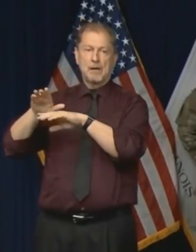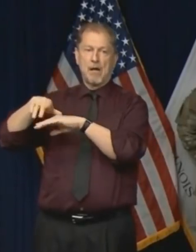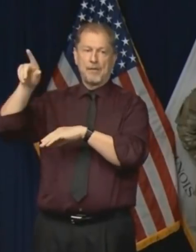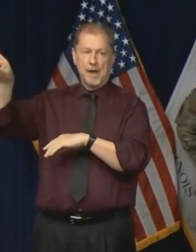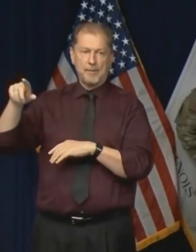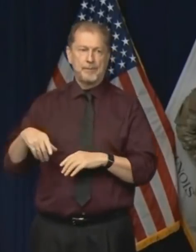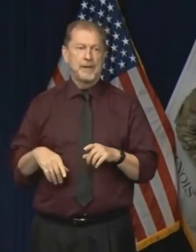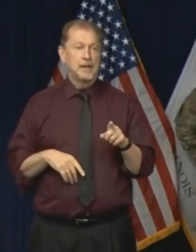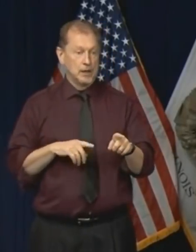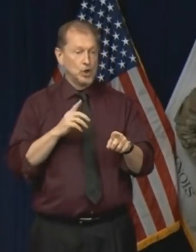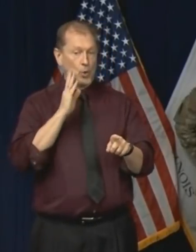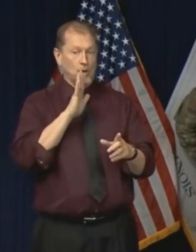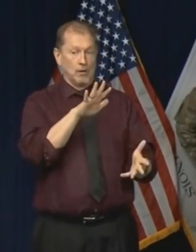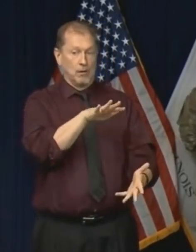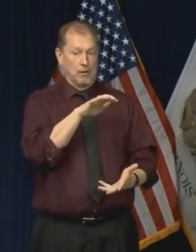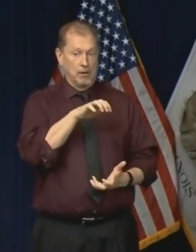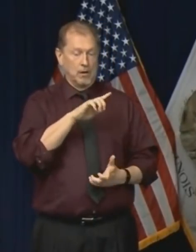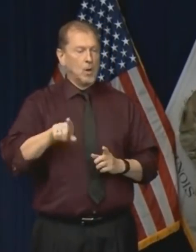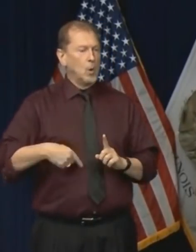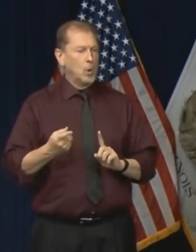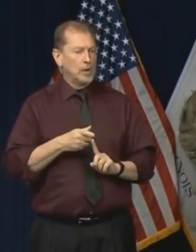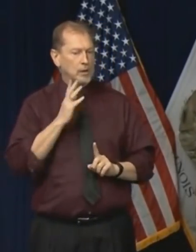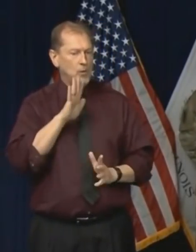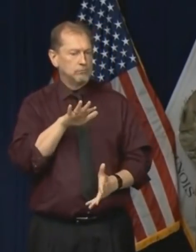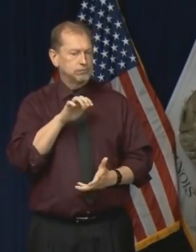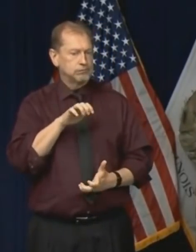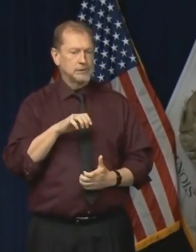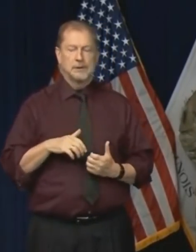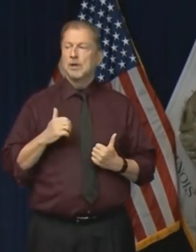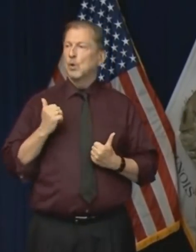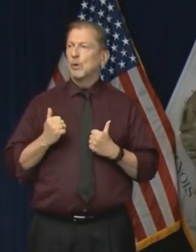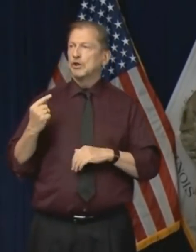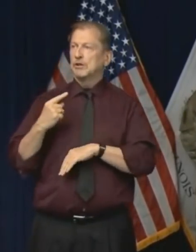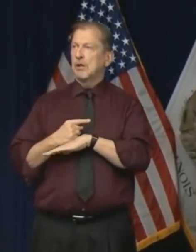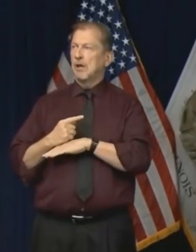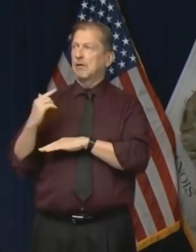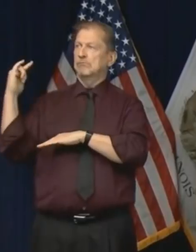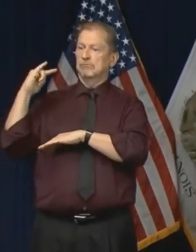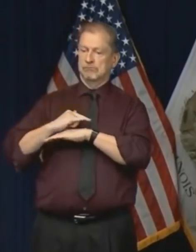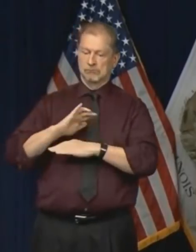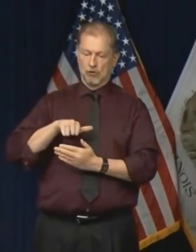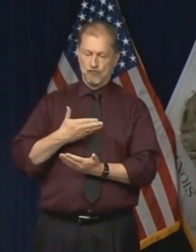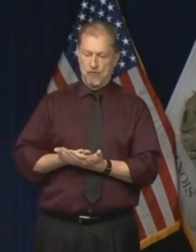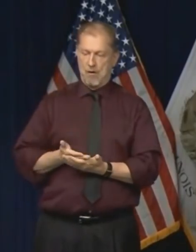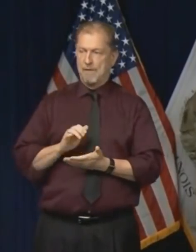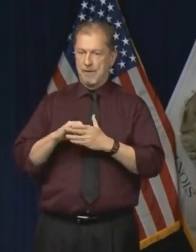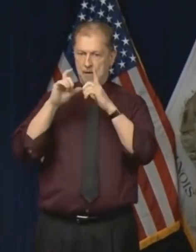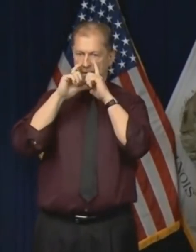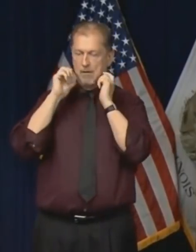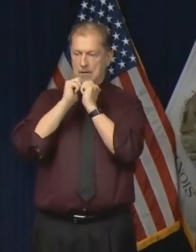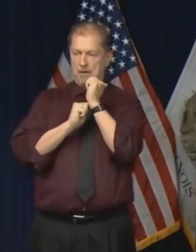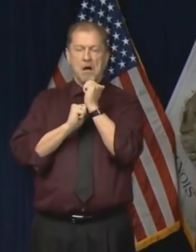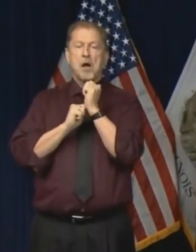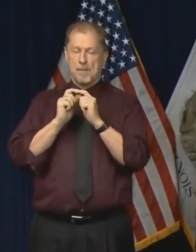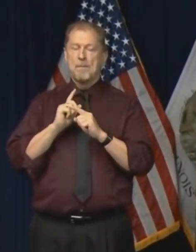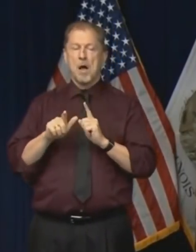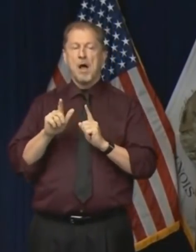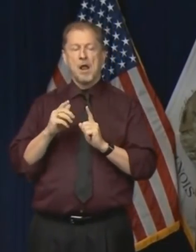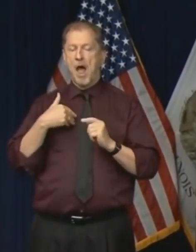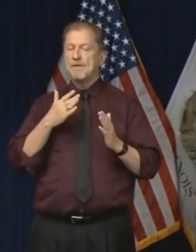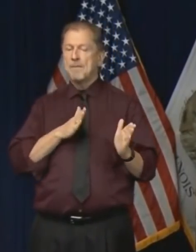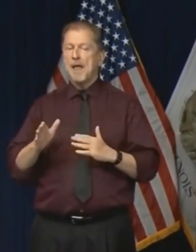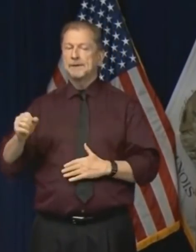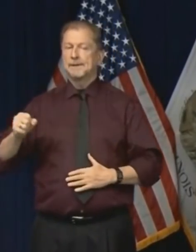when will you get that shipment, do you think? I don't know the days on which those will arrive, but they are, you know, scheduled to arrive.